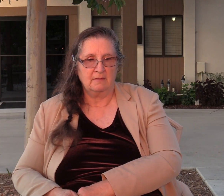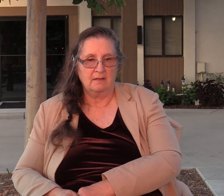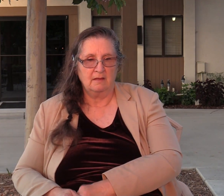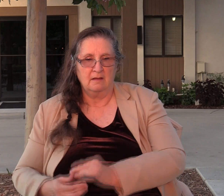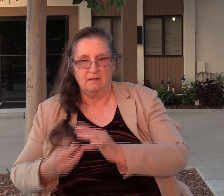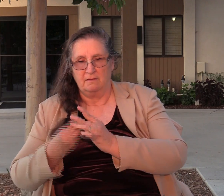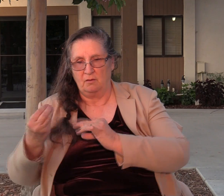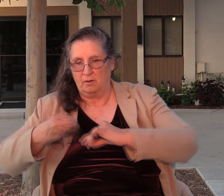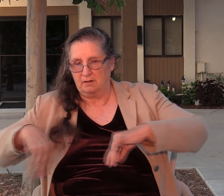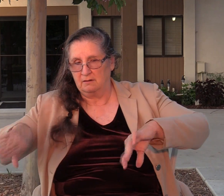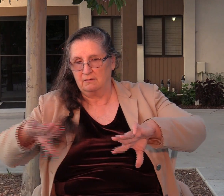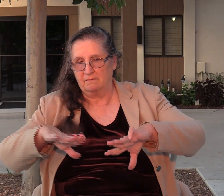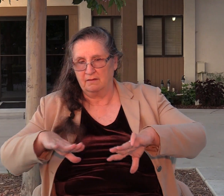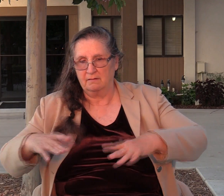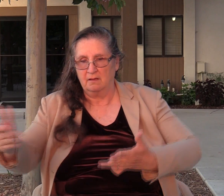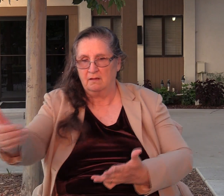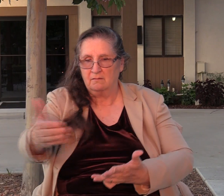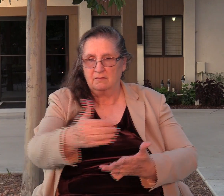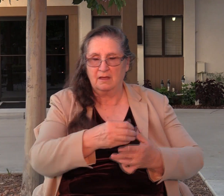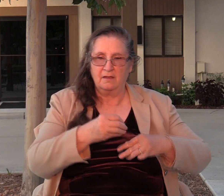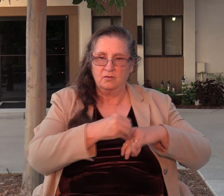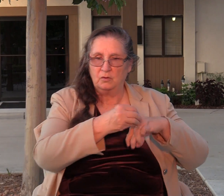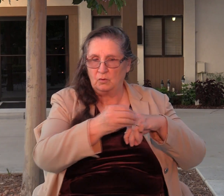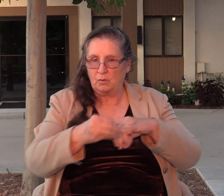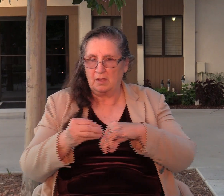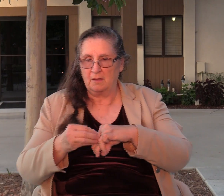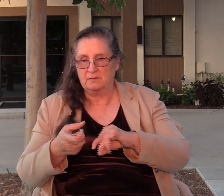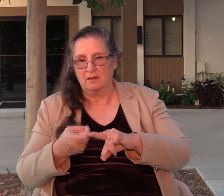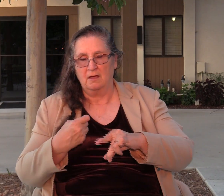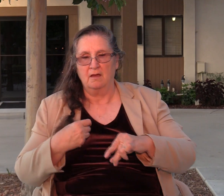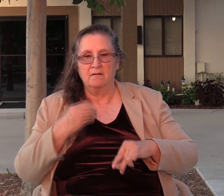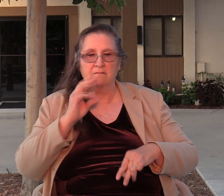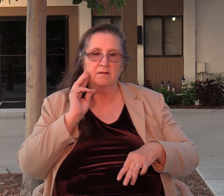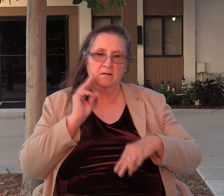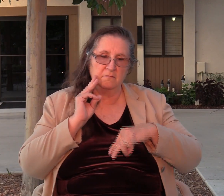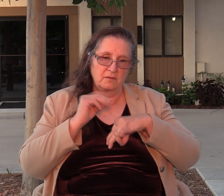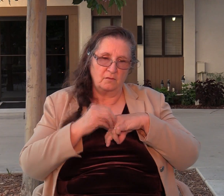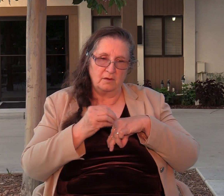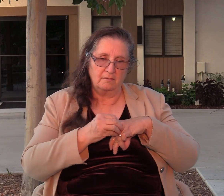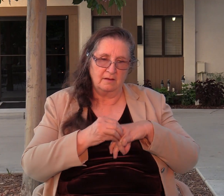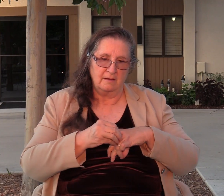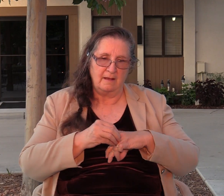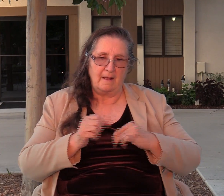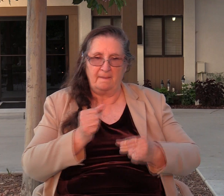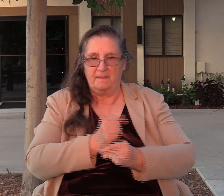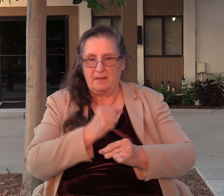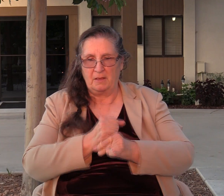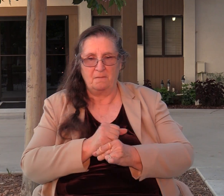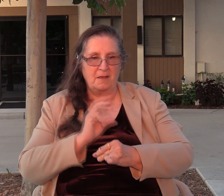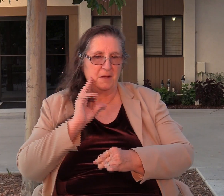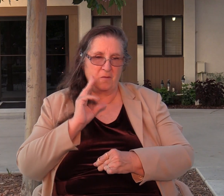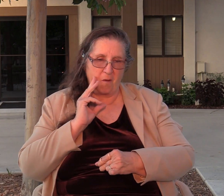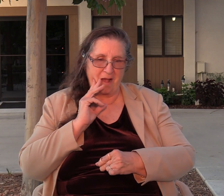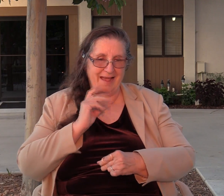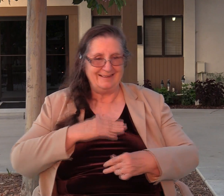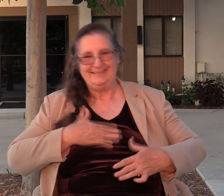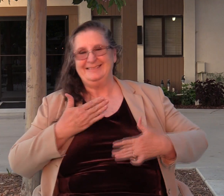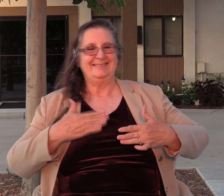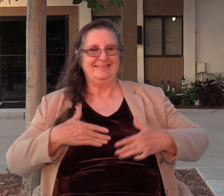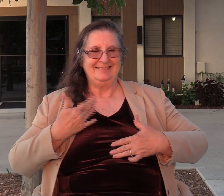and they gathered grapes from their vineyards and they trod them and made merry and they went into the house of their